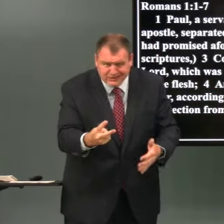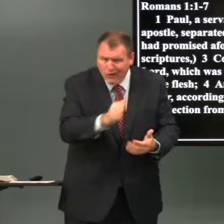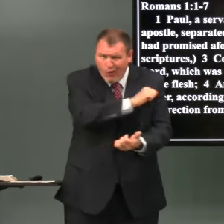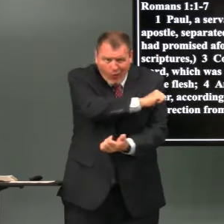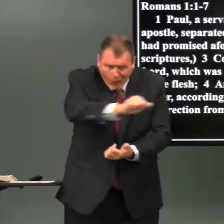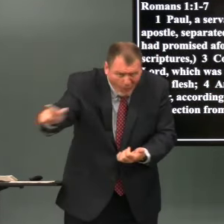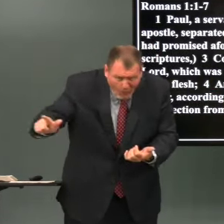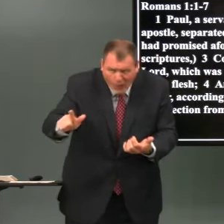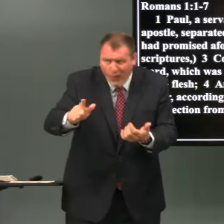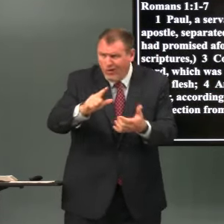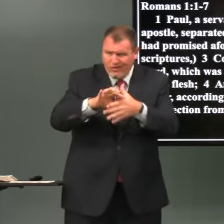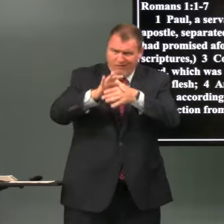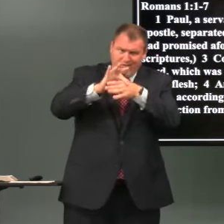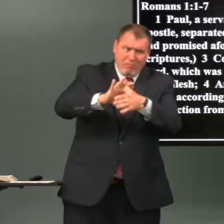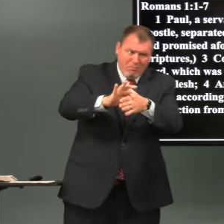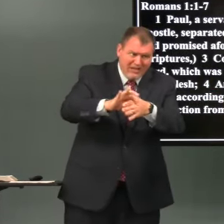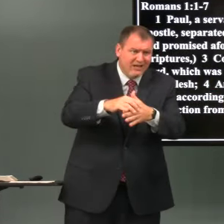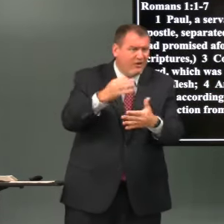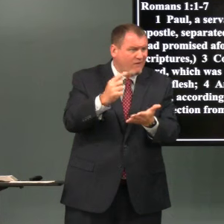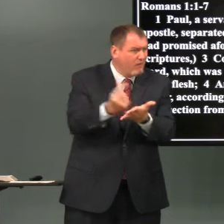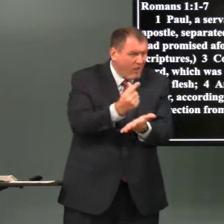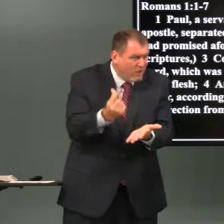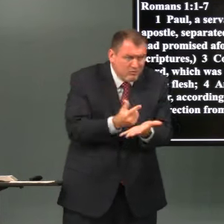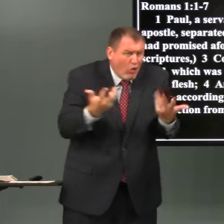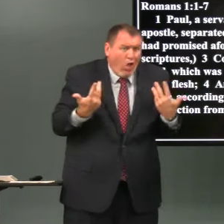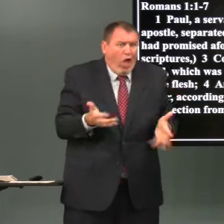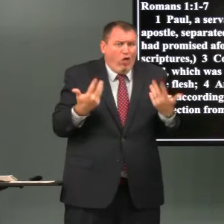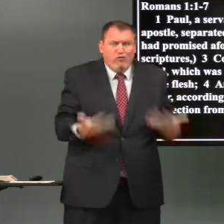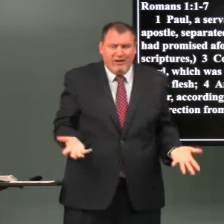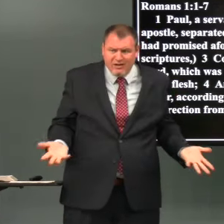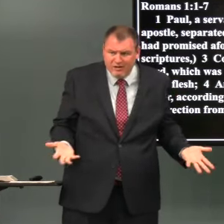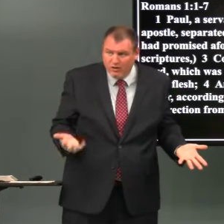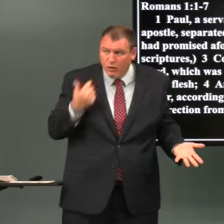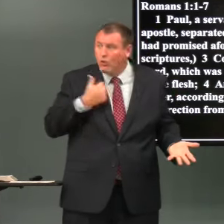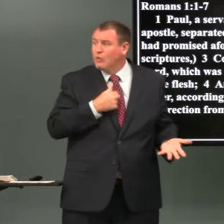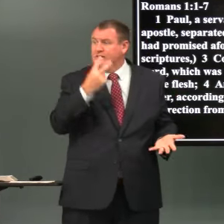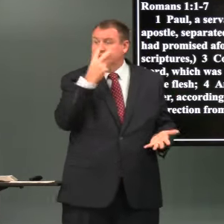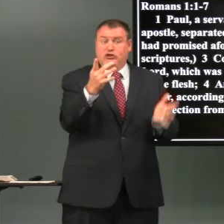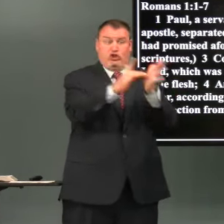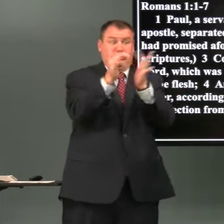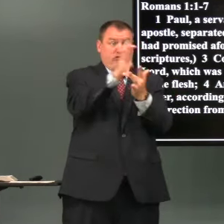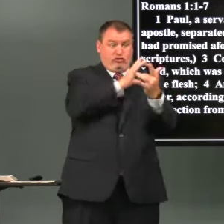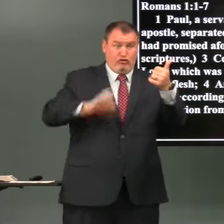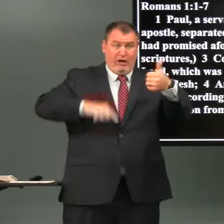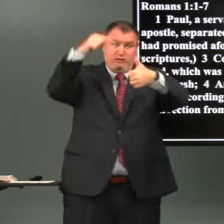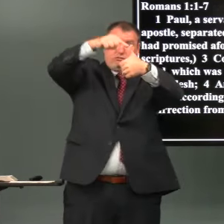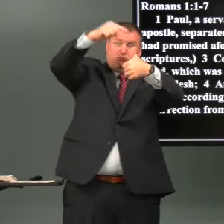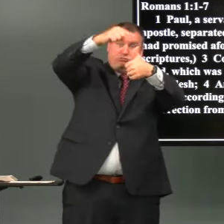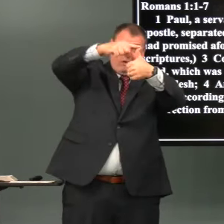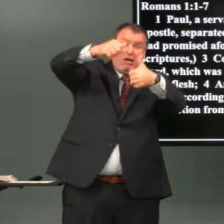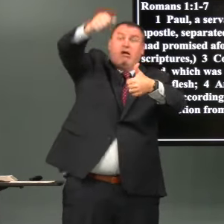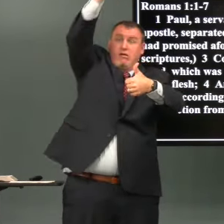so already we see all of the goal the content of the gospel